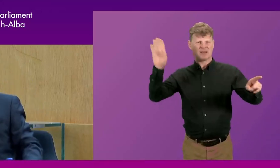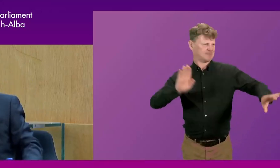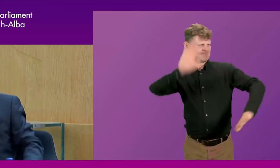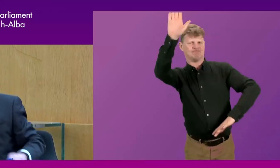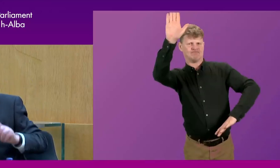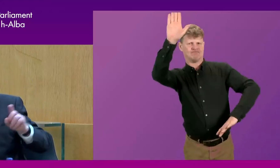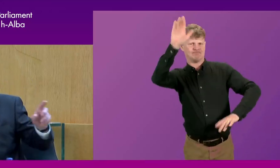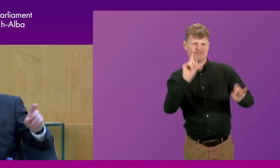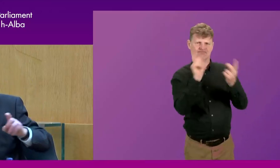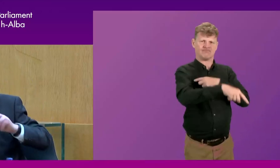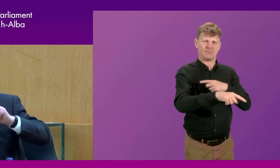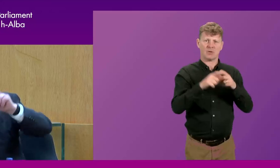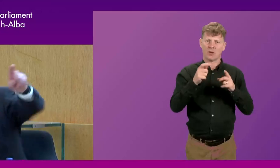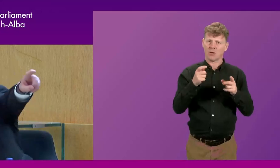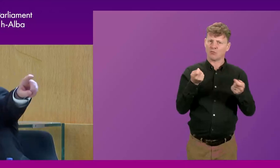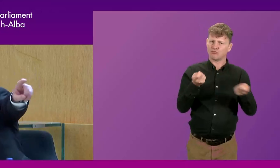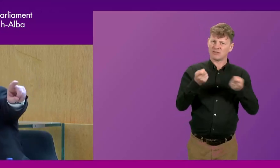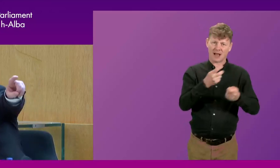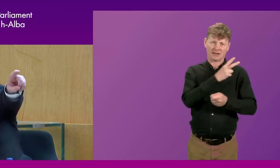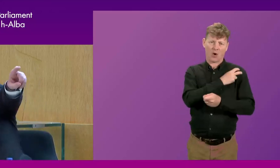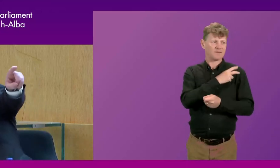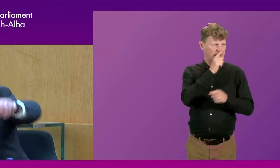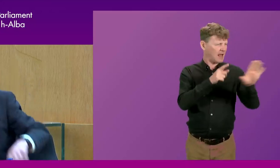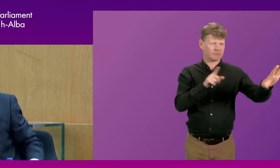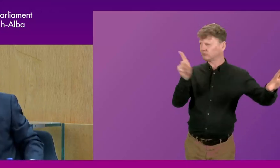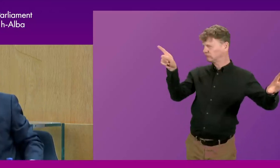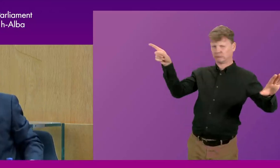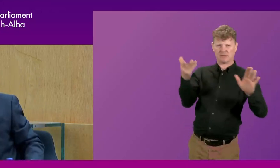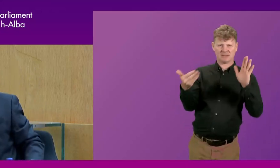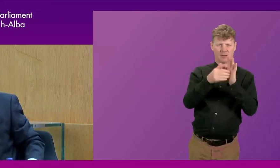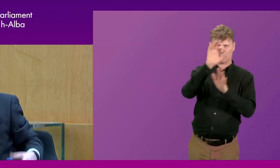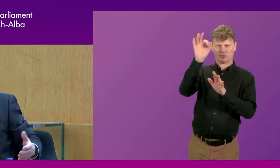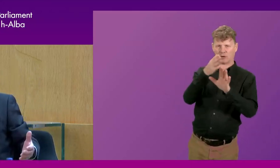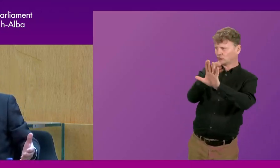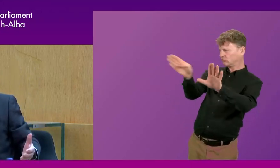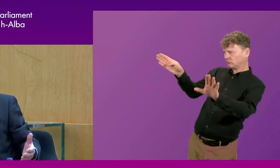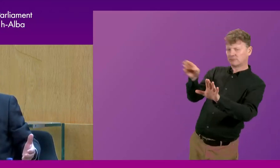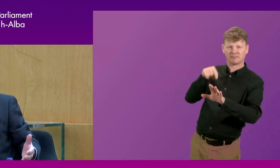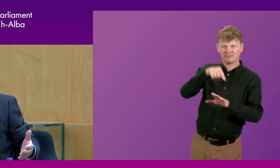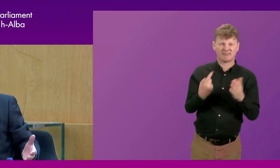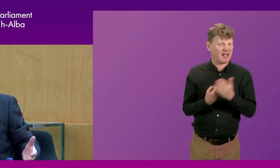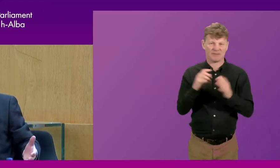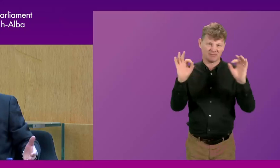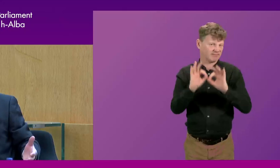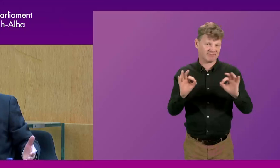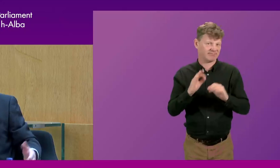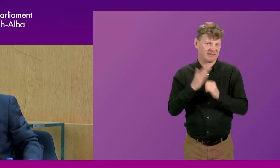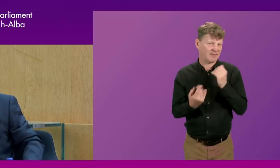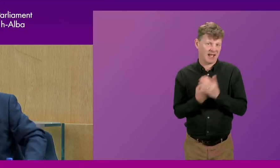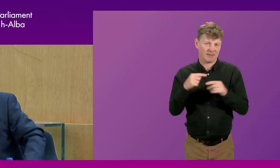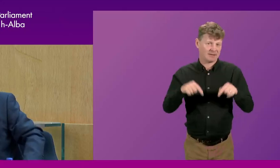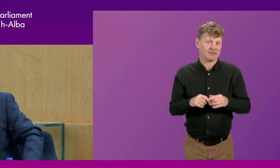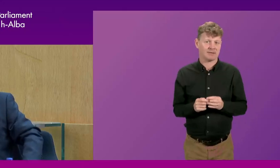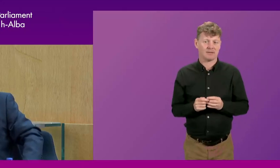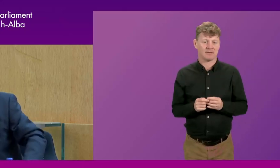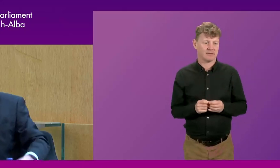quick point to make on that. The presiding officers will be able to say, right, we'll take a supplementary question up here. And that doesn't happen in practice. It's never really happened in practice.